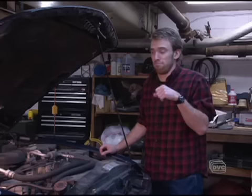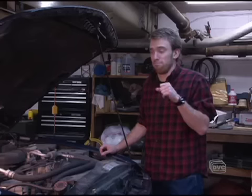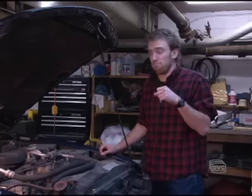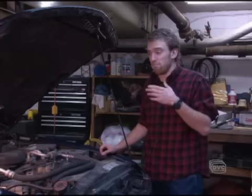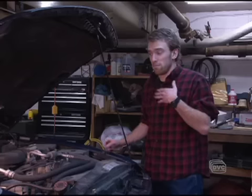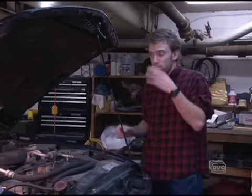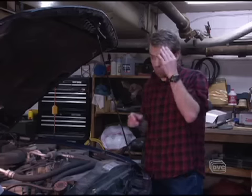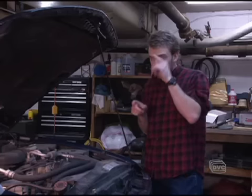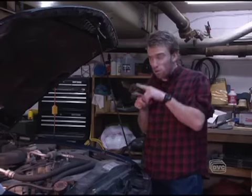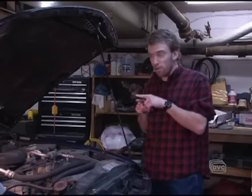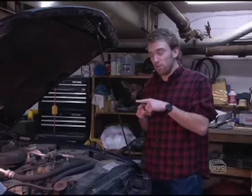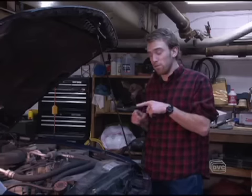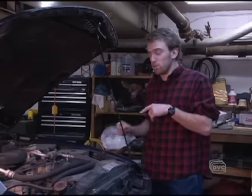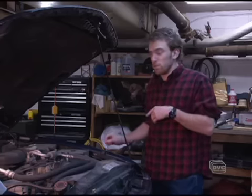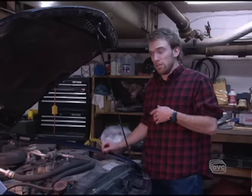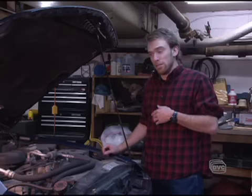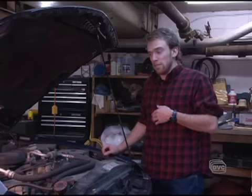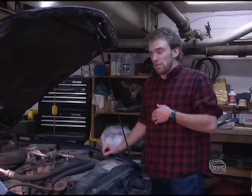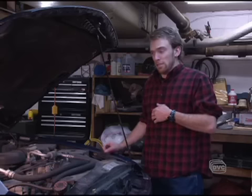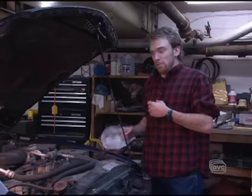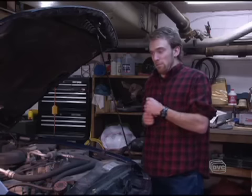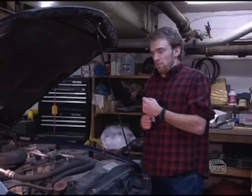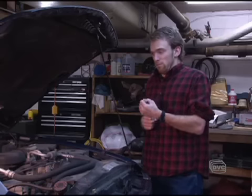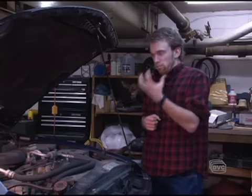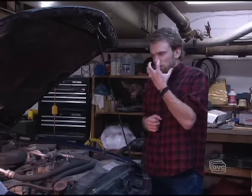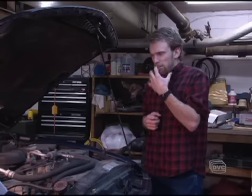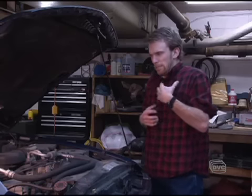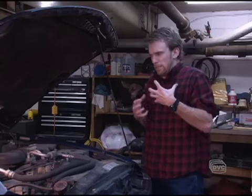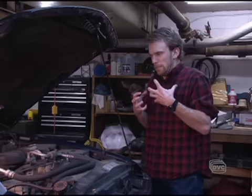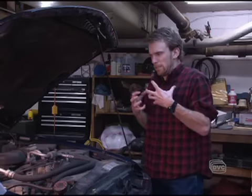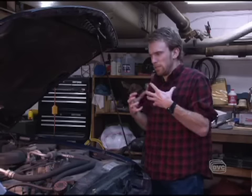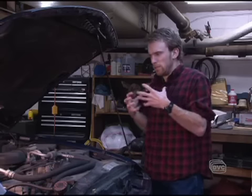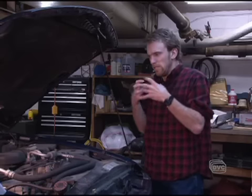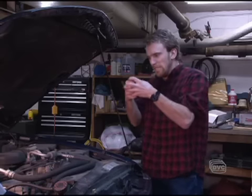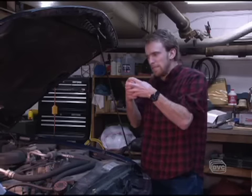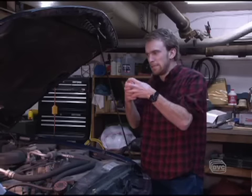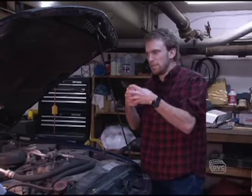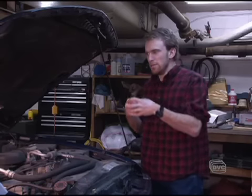Well, I tell you, my brother, he makes me so mad, I feel like choking him to death.